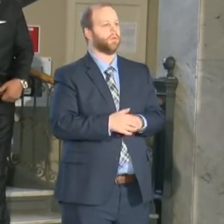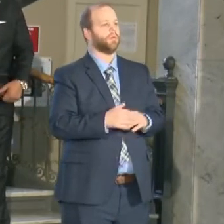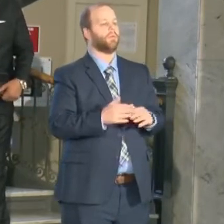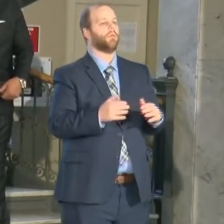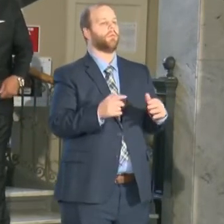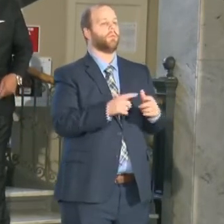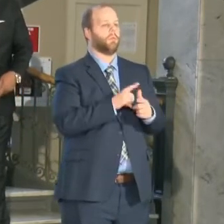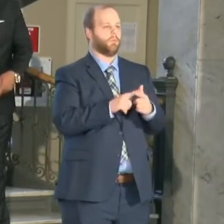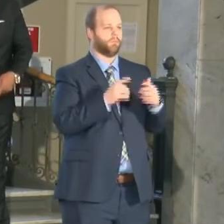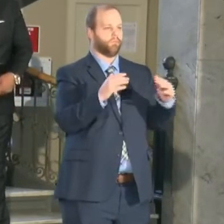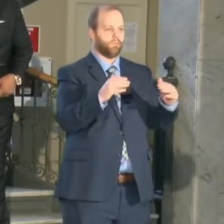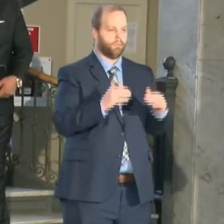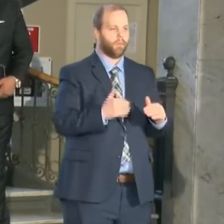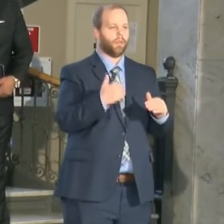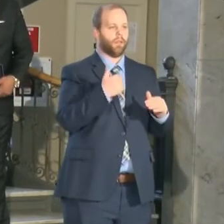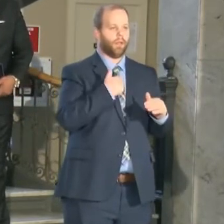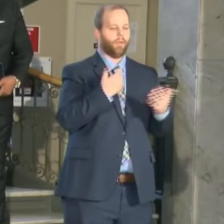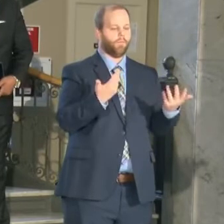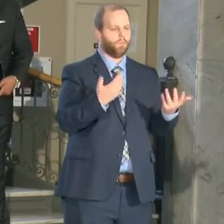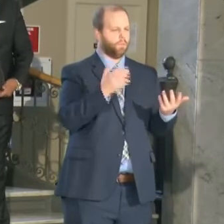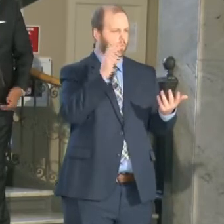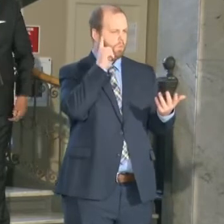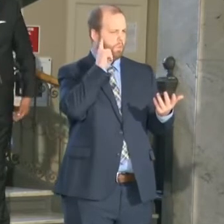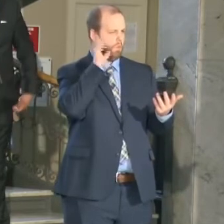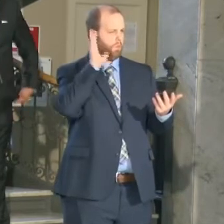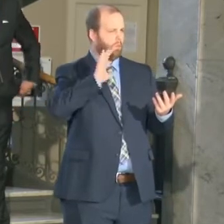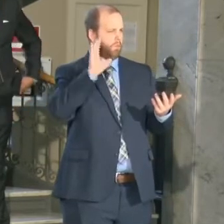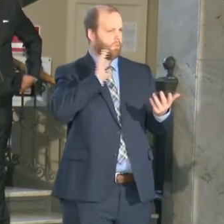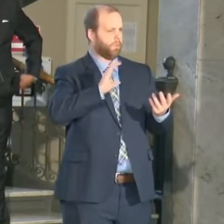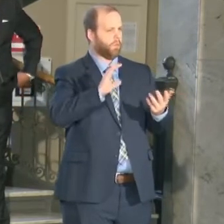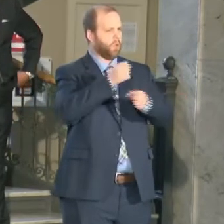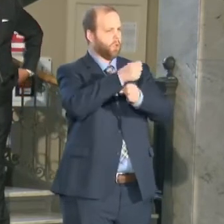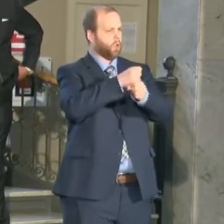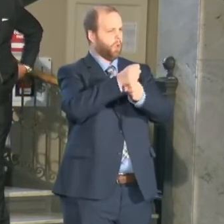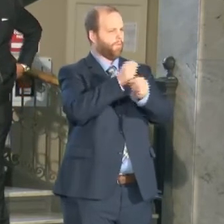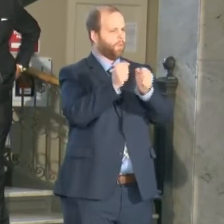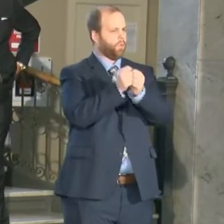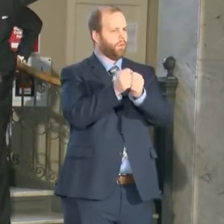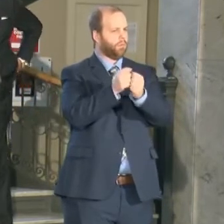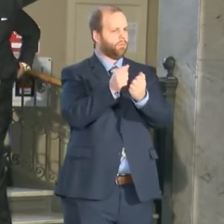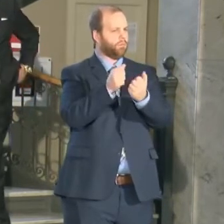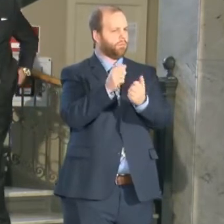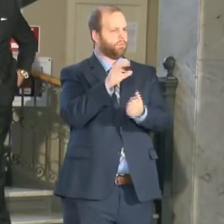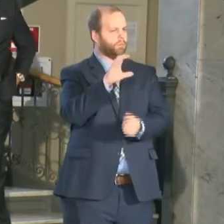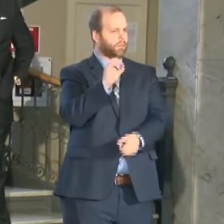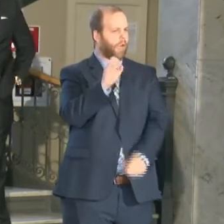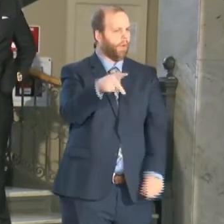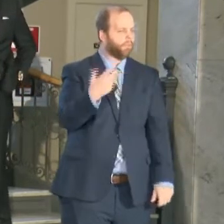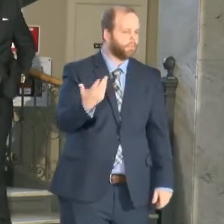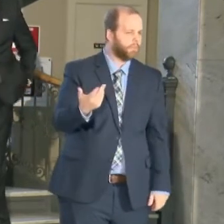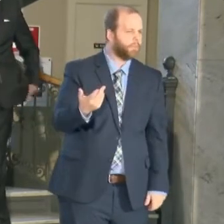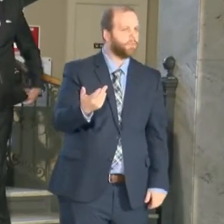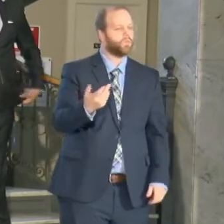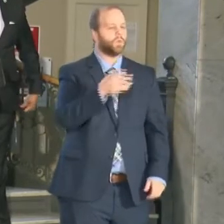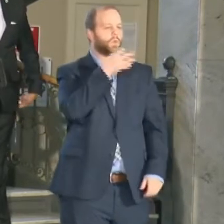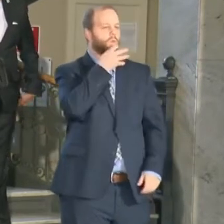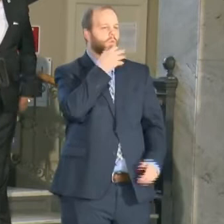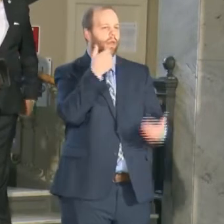conversations. You've heard of Coffee with a Cop. We're putting a different spin on it. Pastries with a Cop. So that's upcoming.